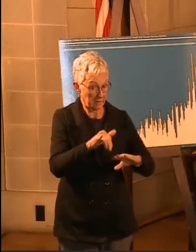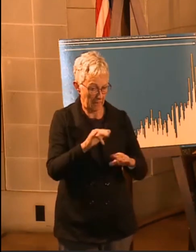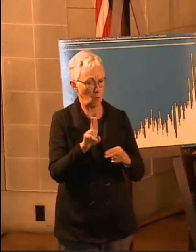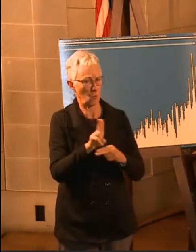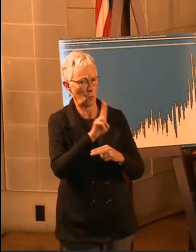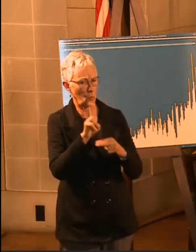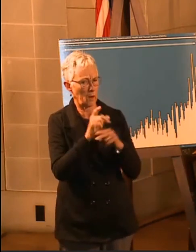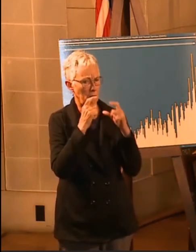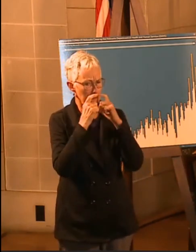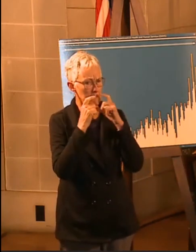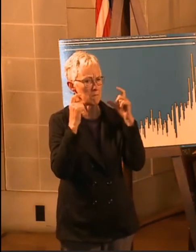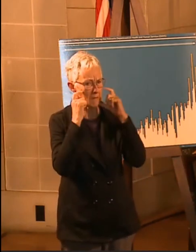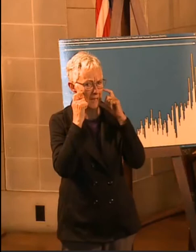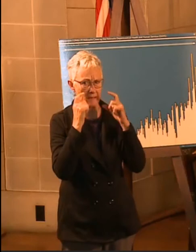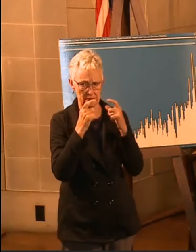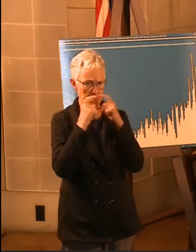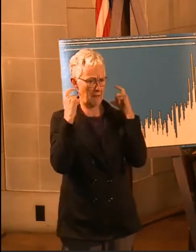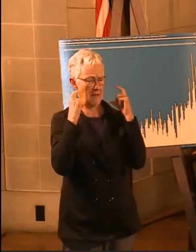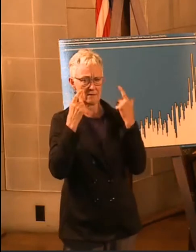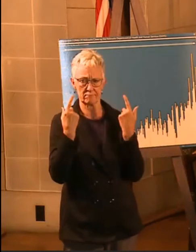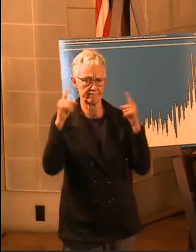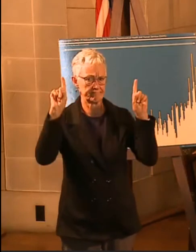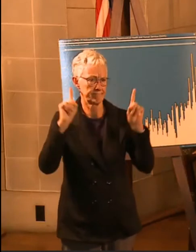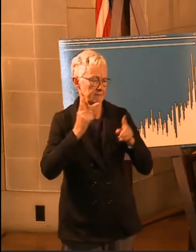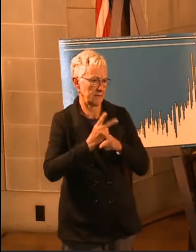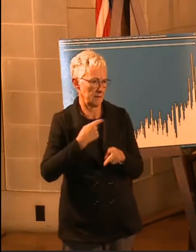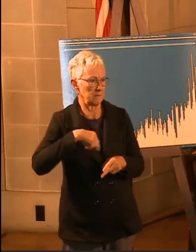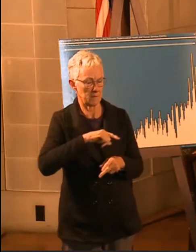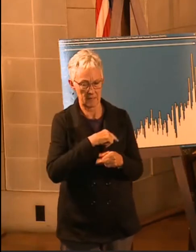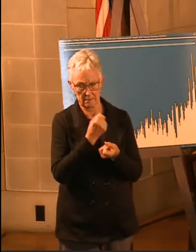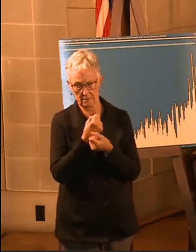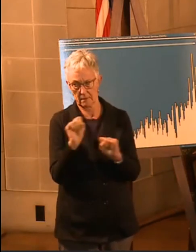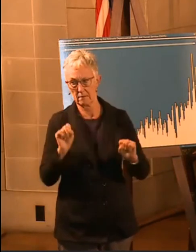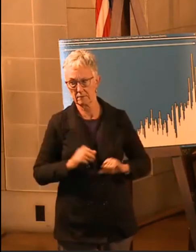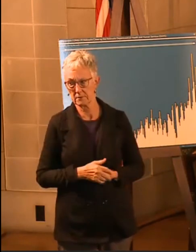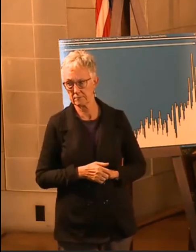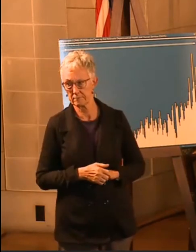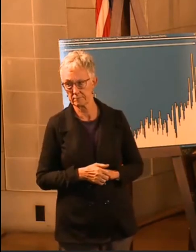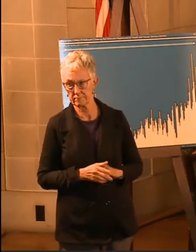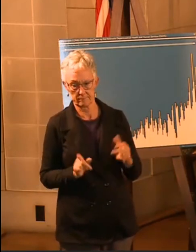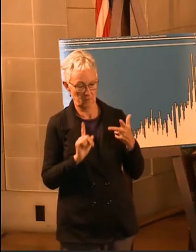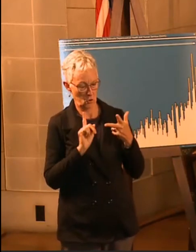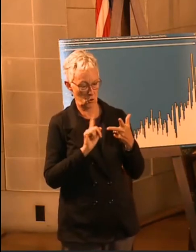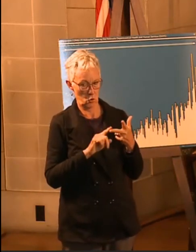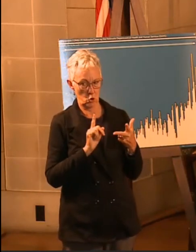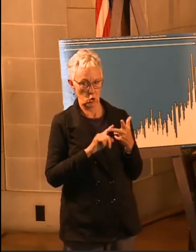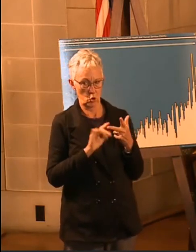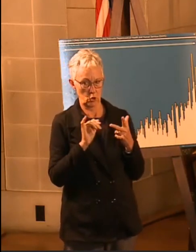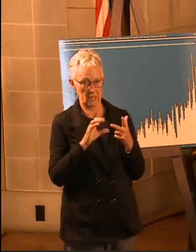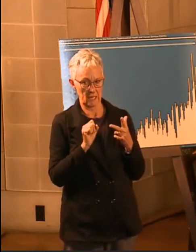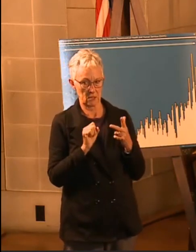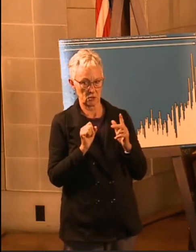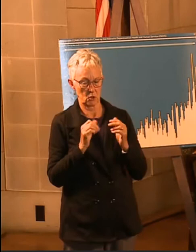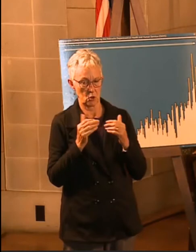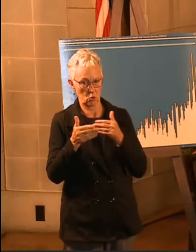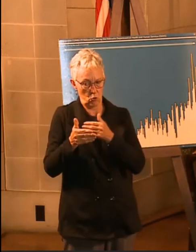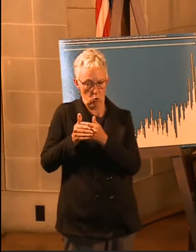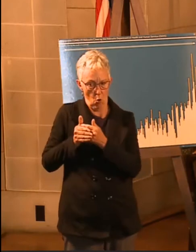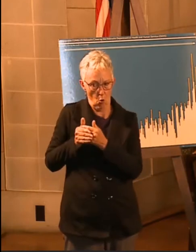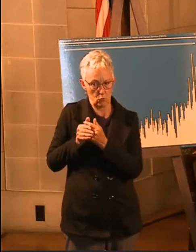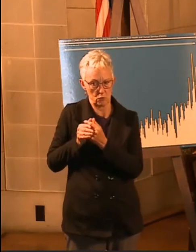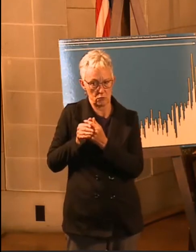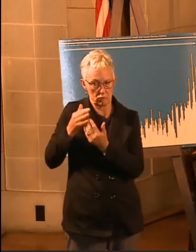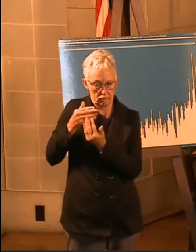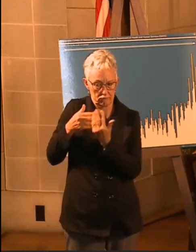six feet, wear that mask. The third thing is close contact. And that's when, again, closer to somebody than six feet for that 15 minutes.